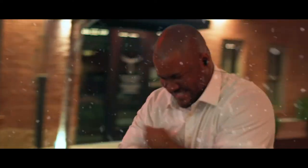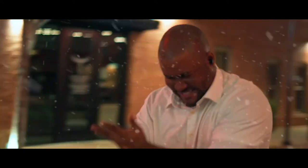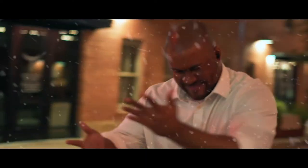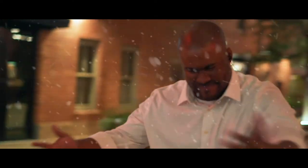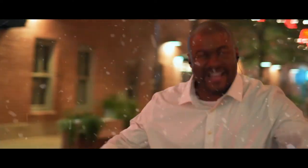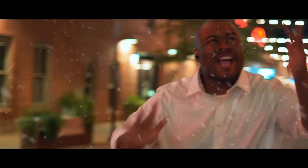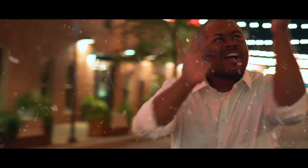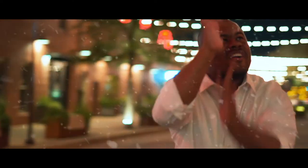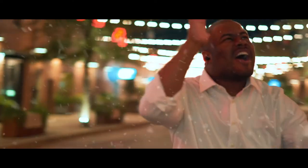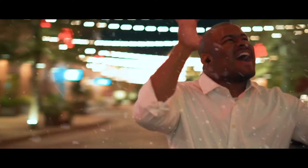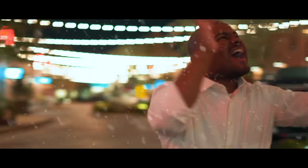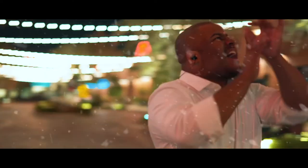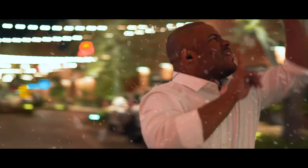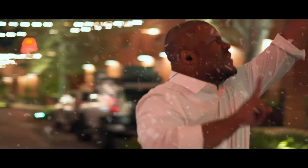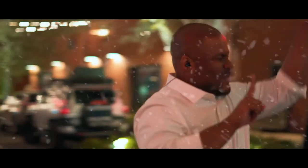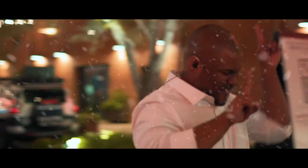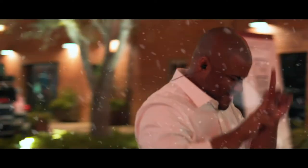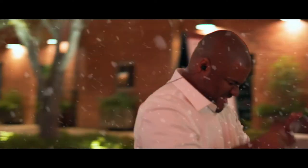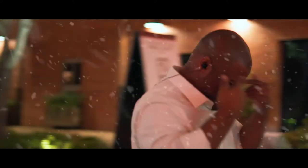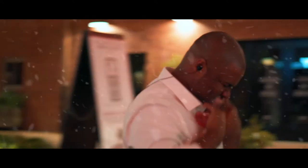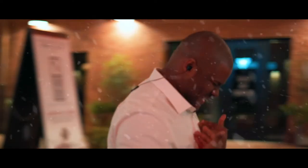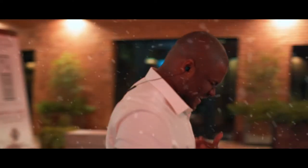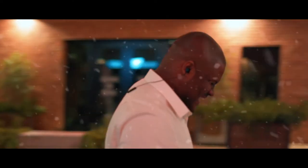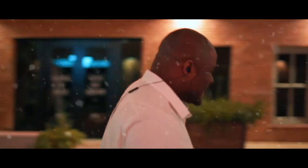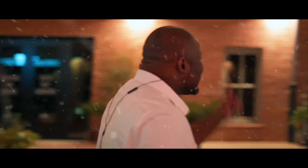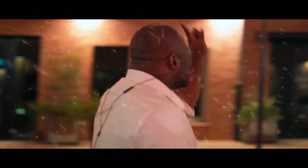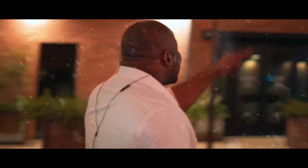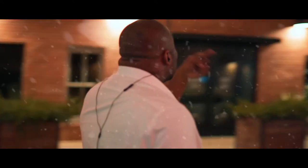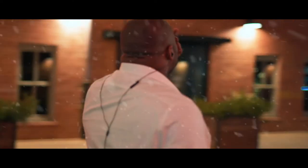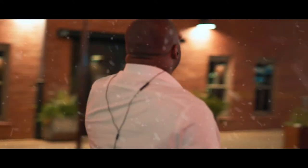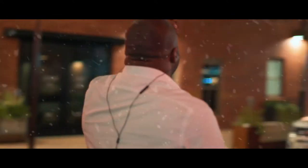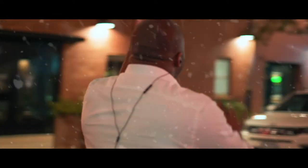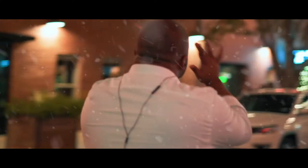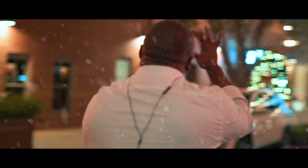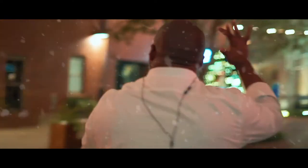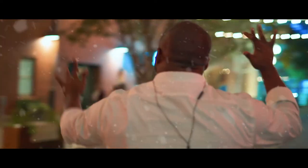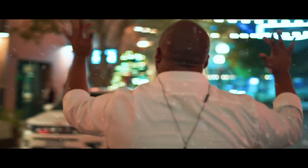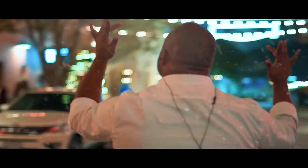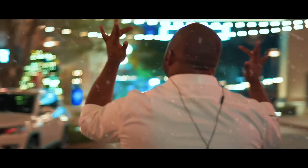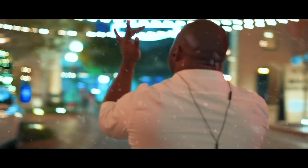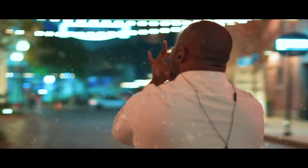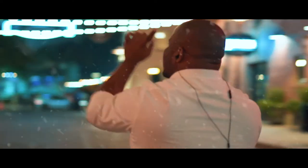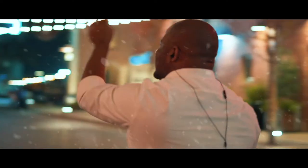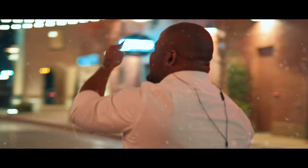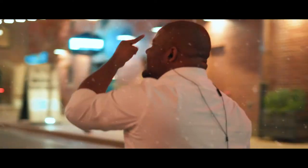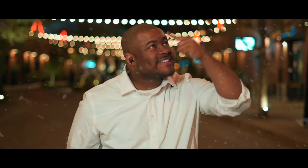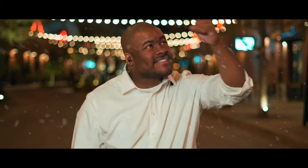peace Everlasting Father Emmanuel Emmanuel You're the